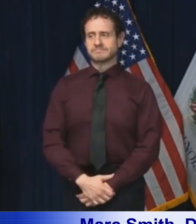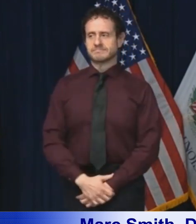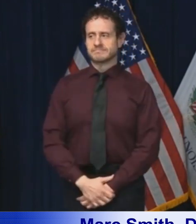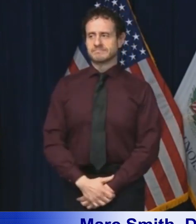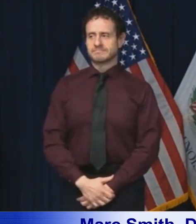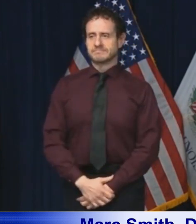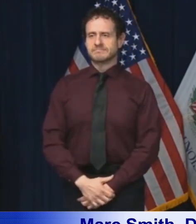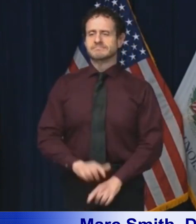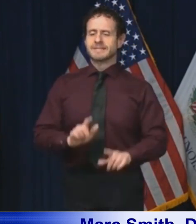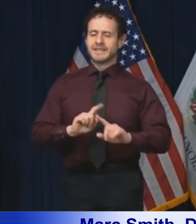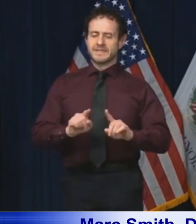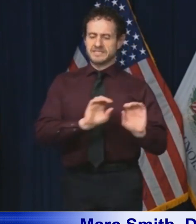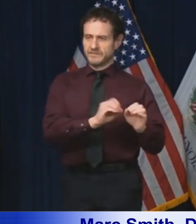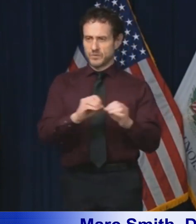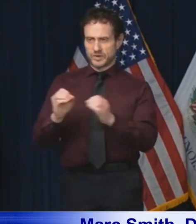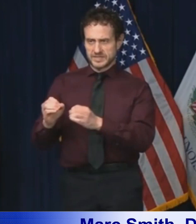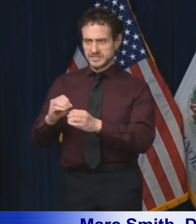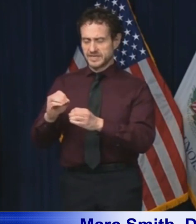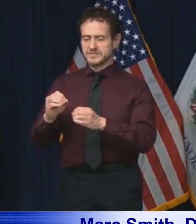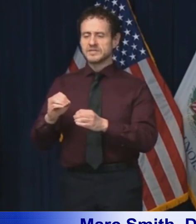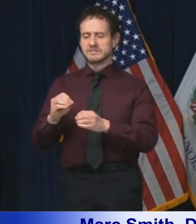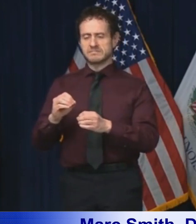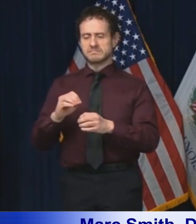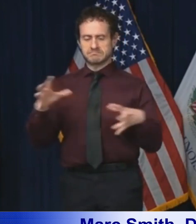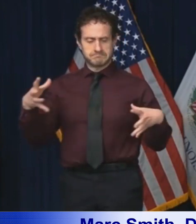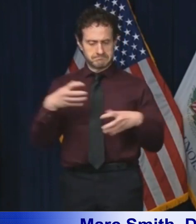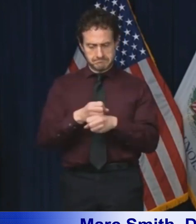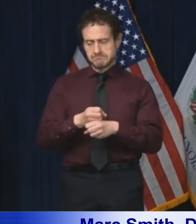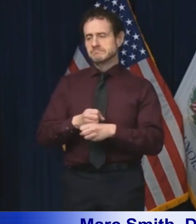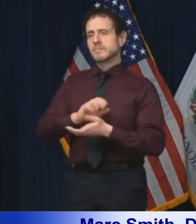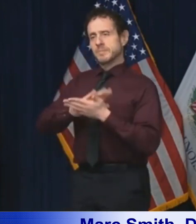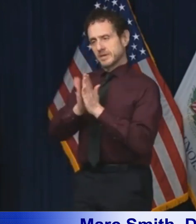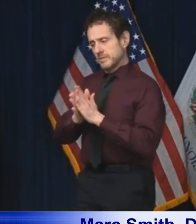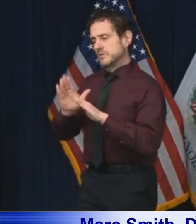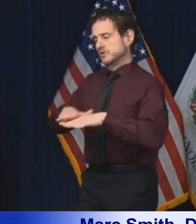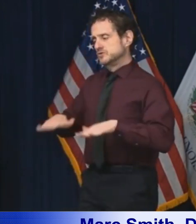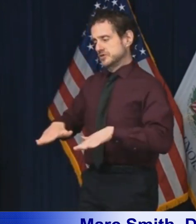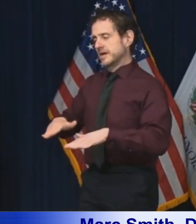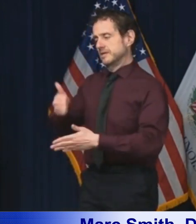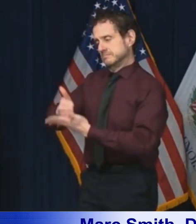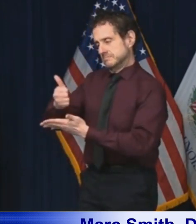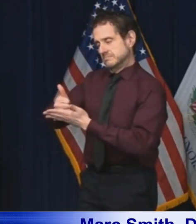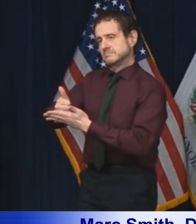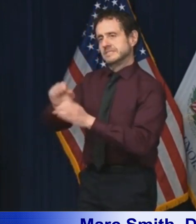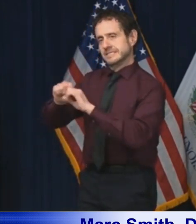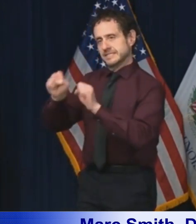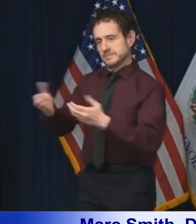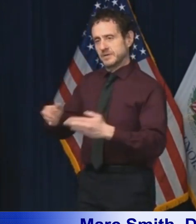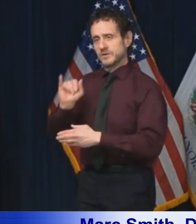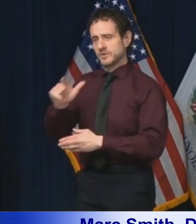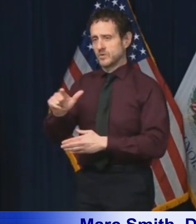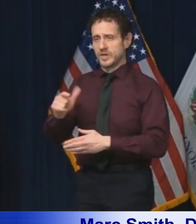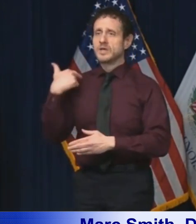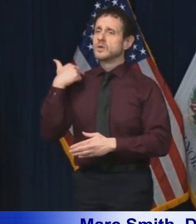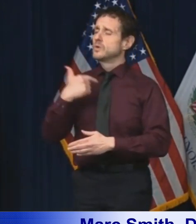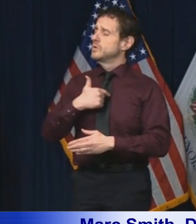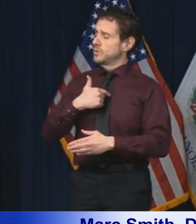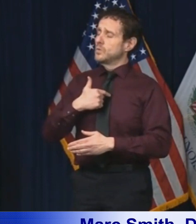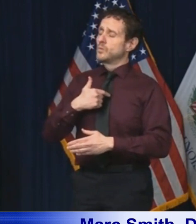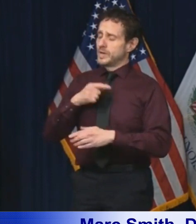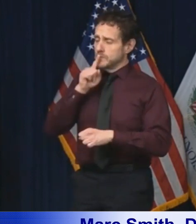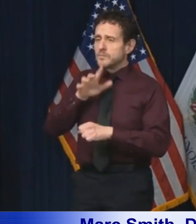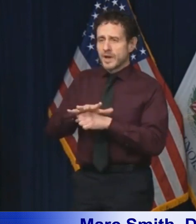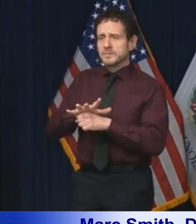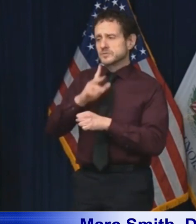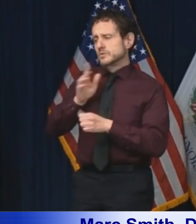The network of organizations that make up the child welfare system in Illinois are completely dedicated to keeping children safe